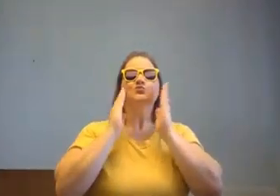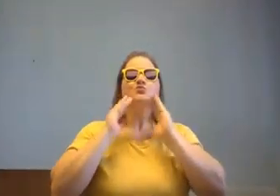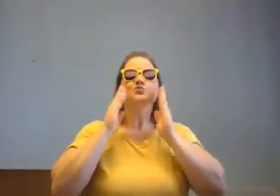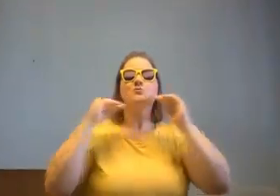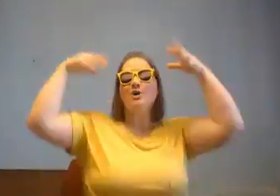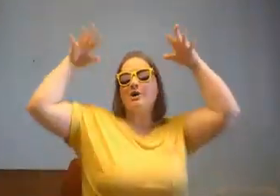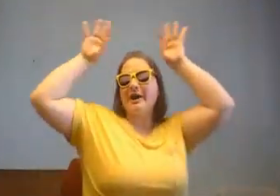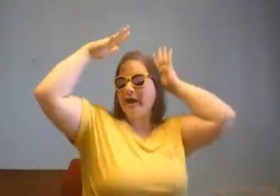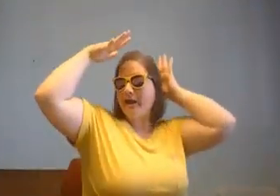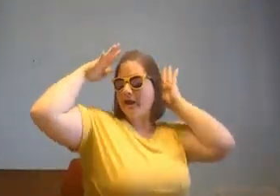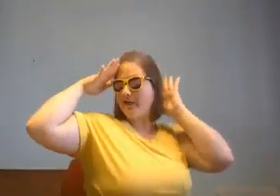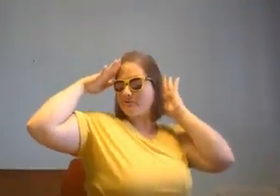Put on a hat.